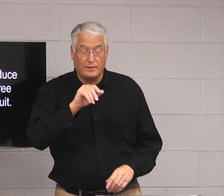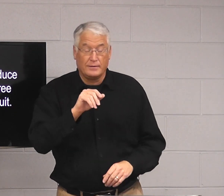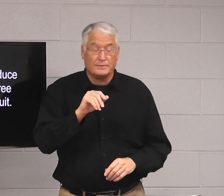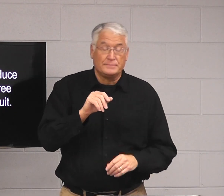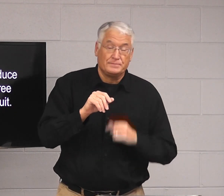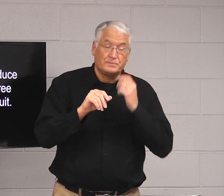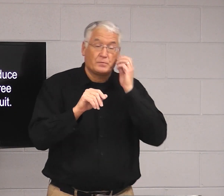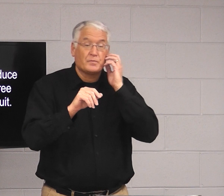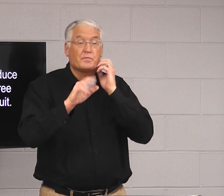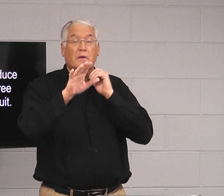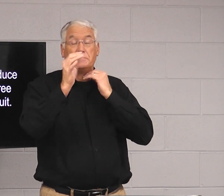But no.